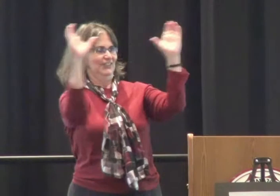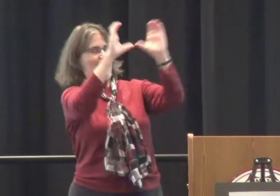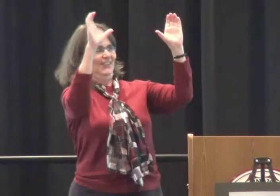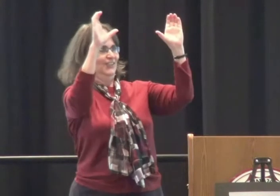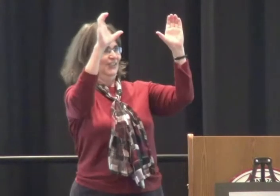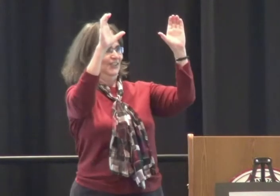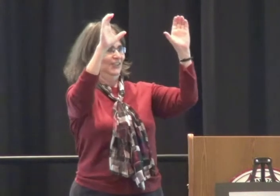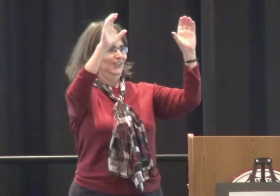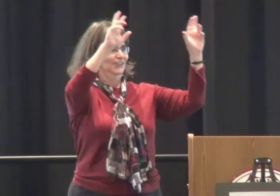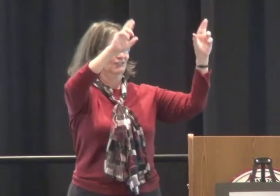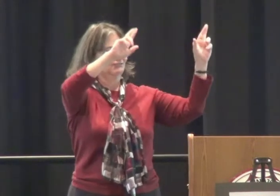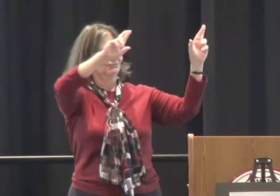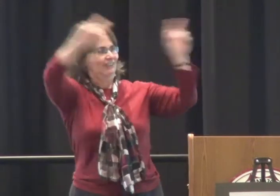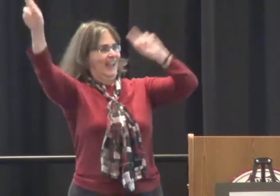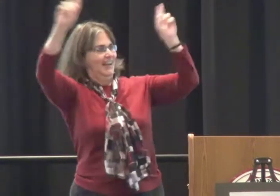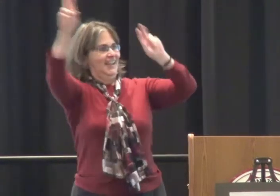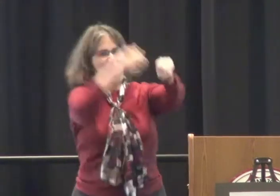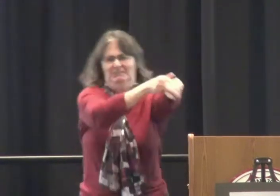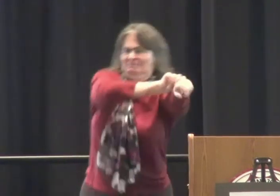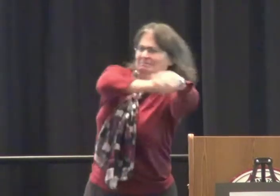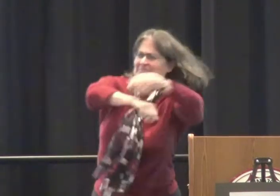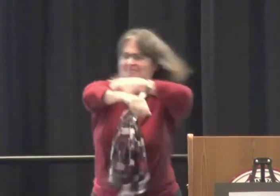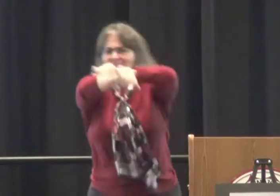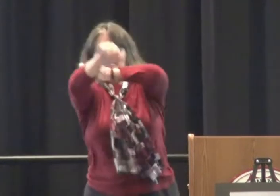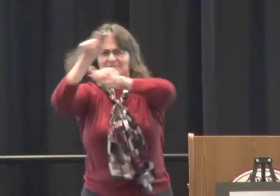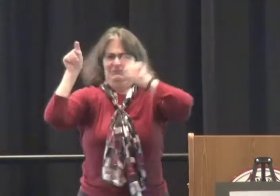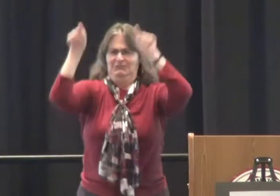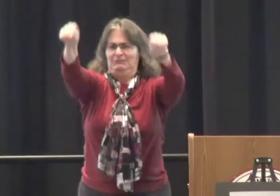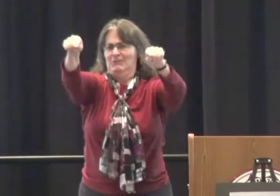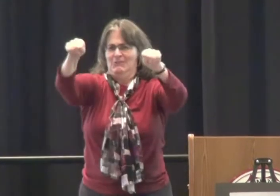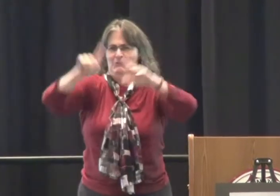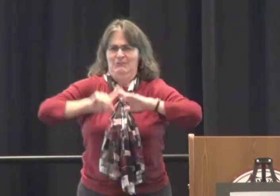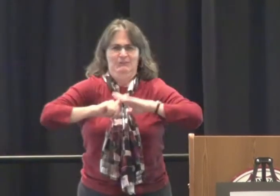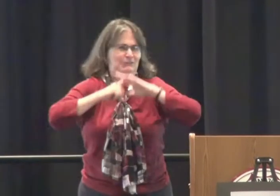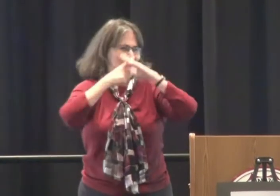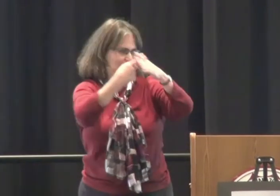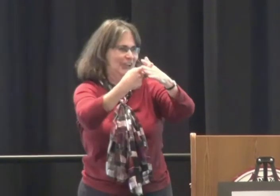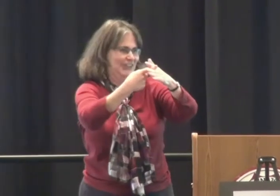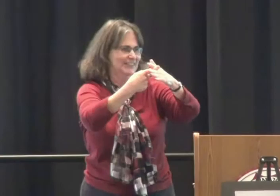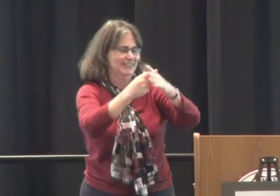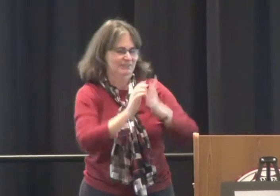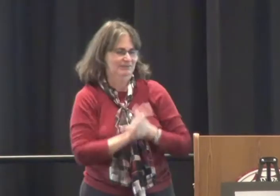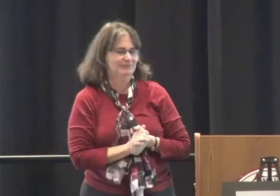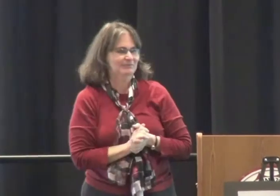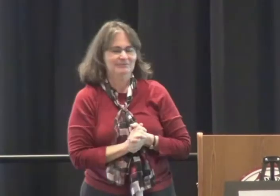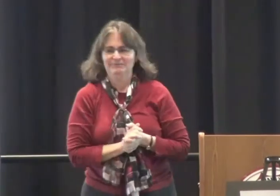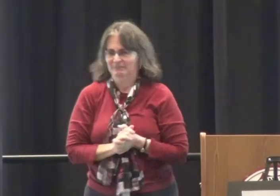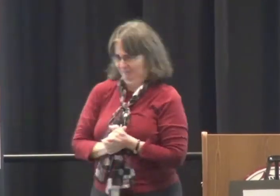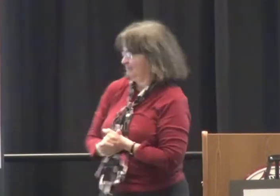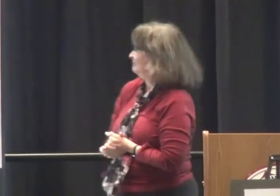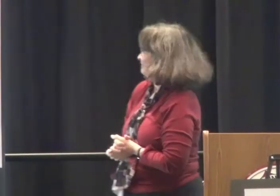Displaying her graduation ensemble as she graduated from our credential program, ready to start out in the field.